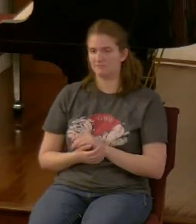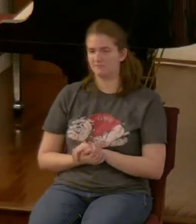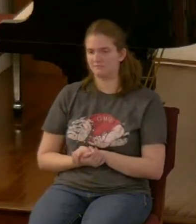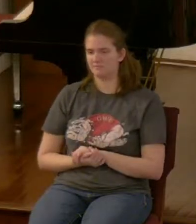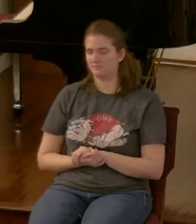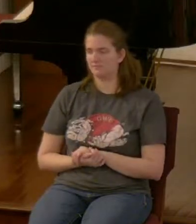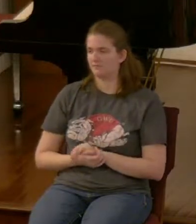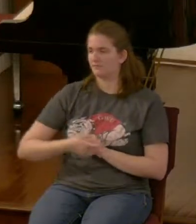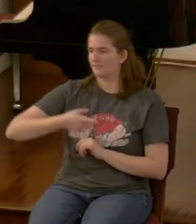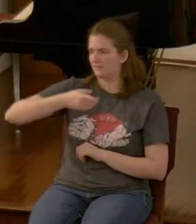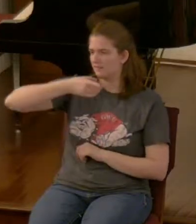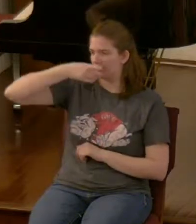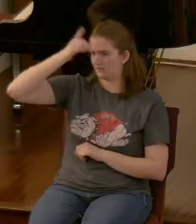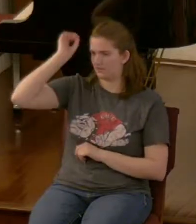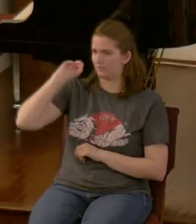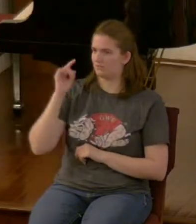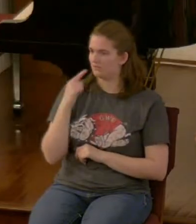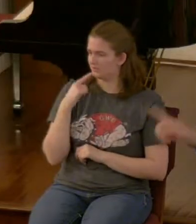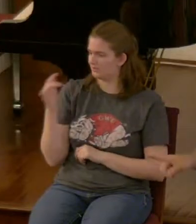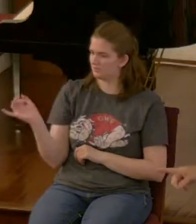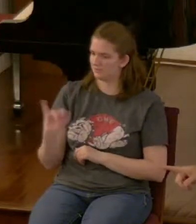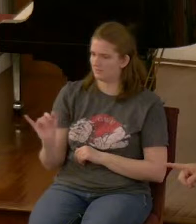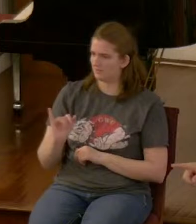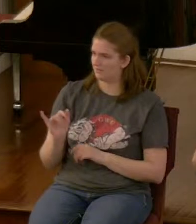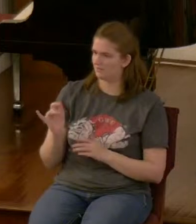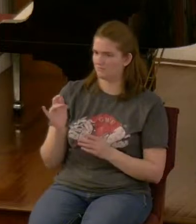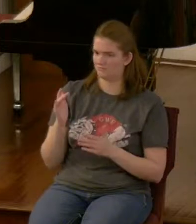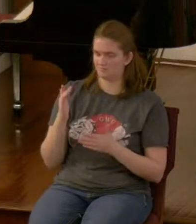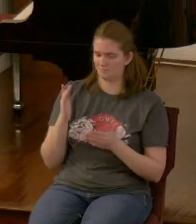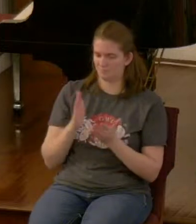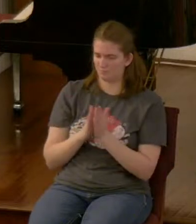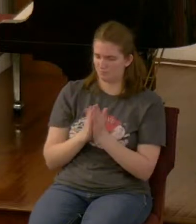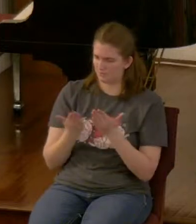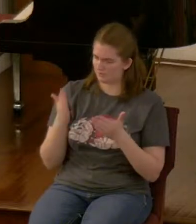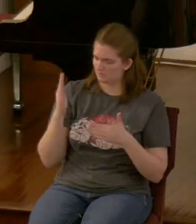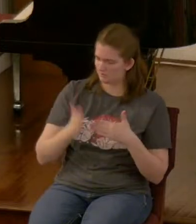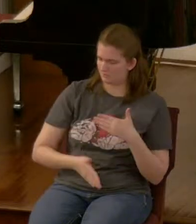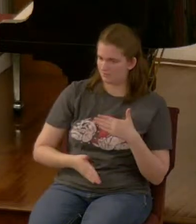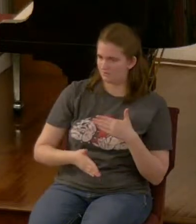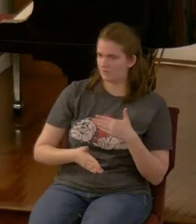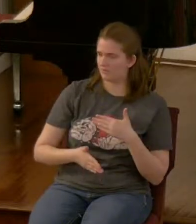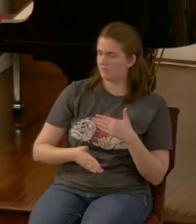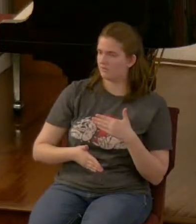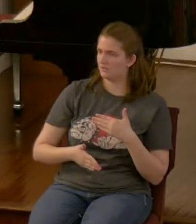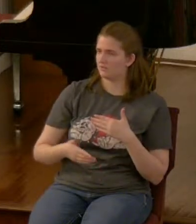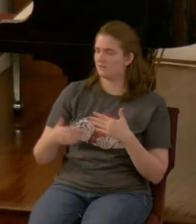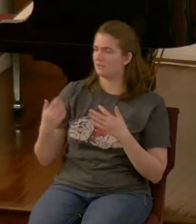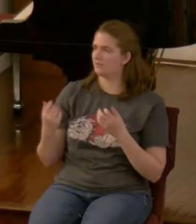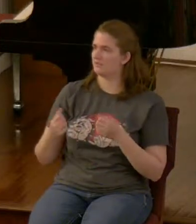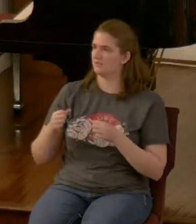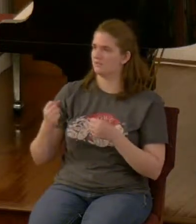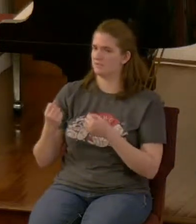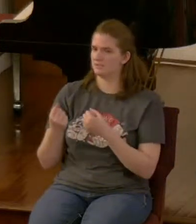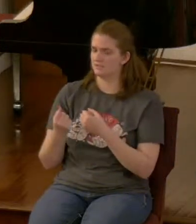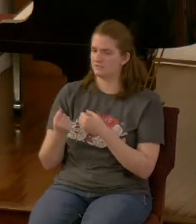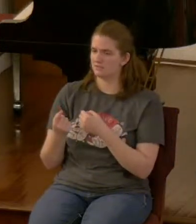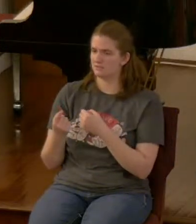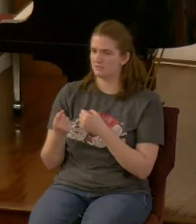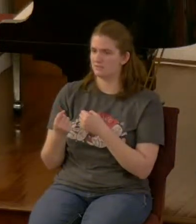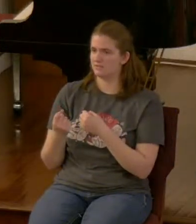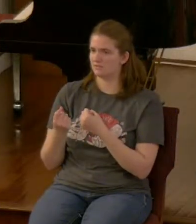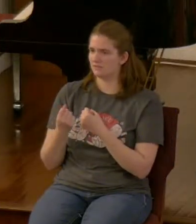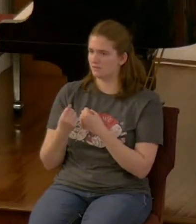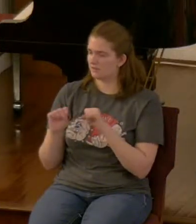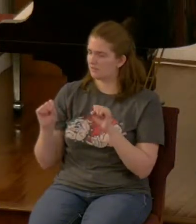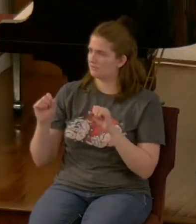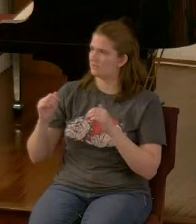Daniel says the same thing as the end of the book the sovereignty the dominion and the greatness of all